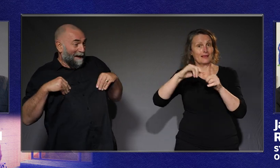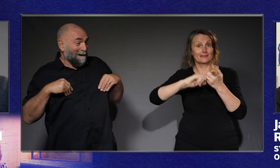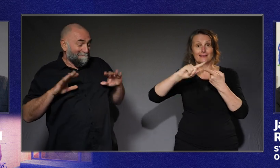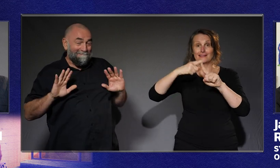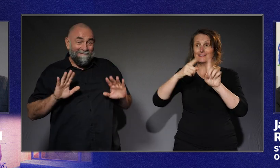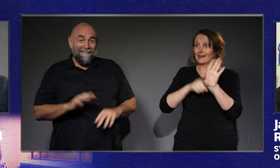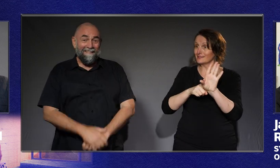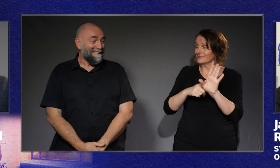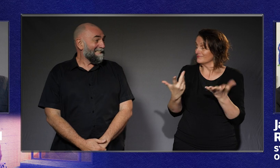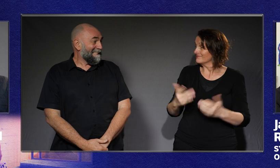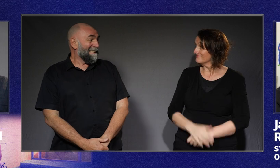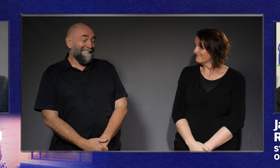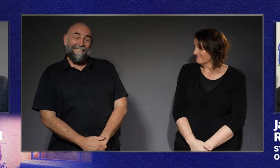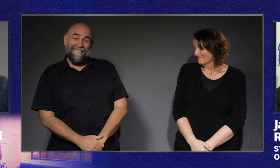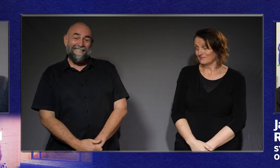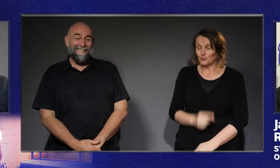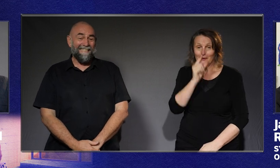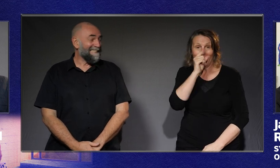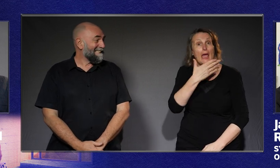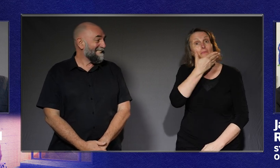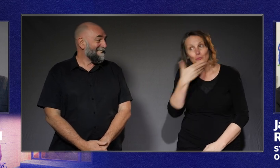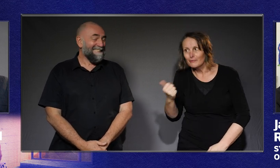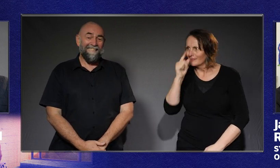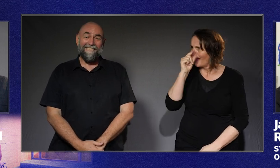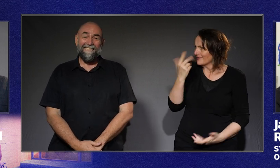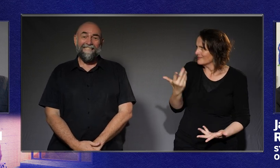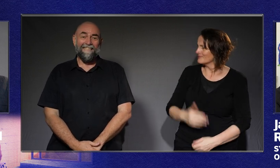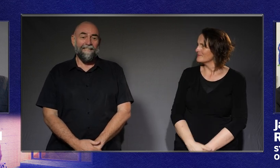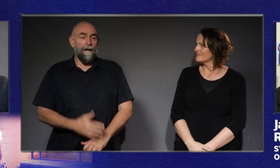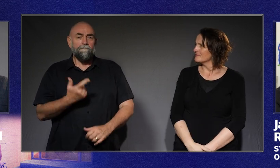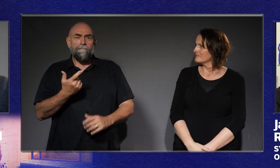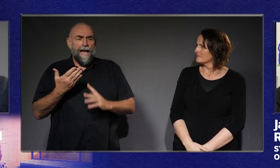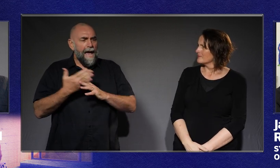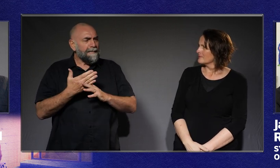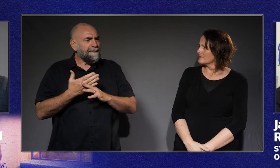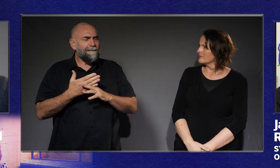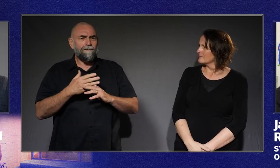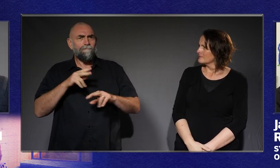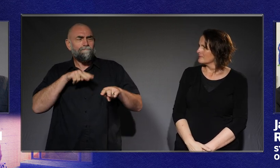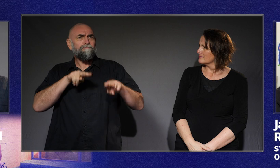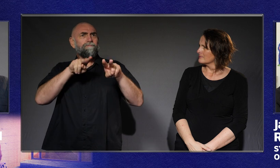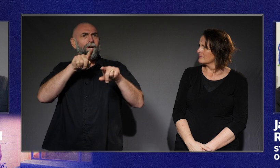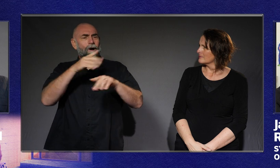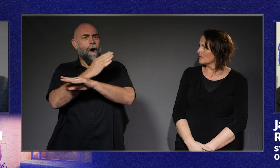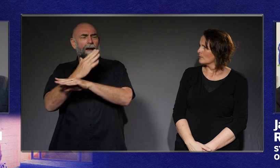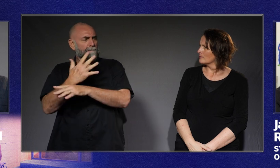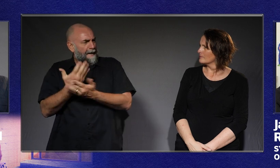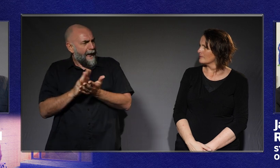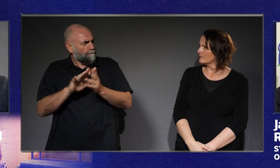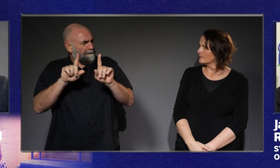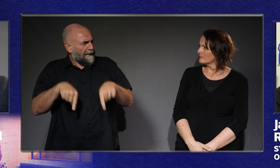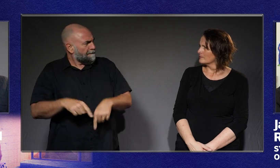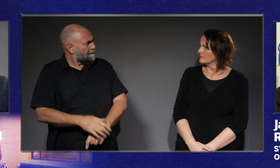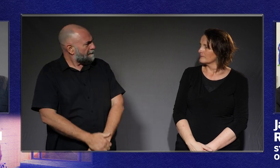I do think these lifts are very sexy and beautiful. The access journey of someone coming to the Opera House, where does it start? To